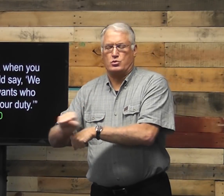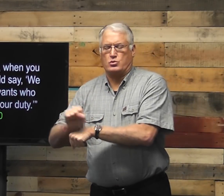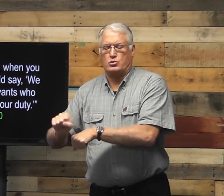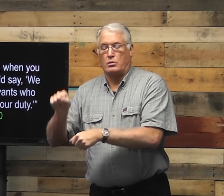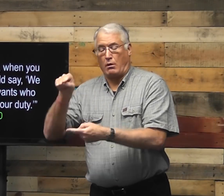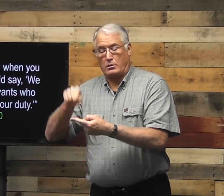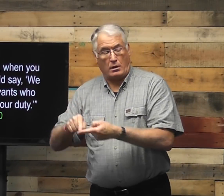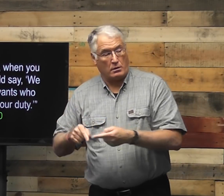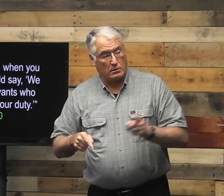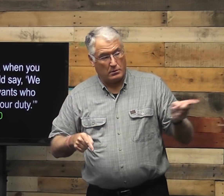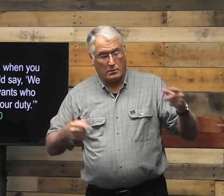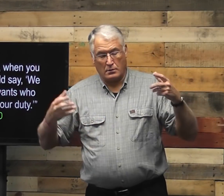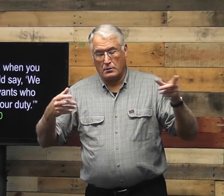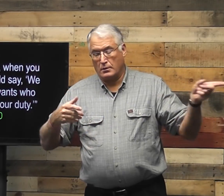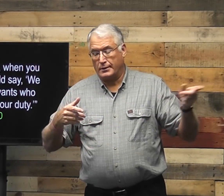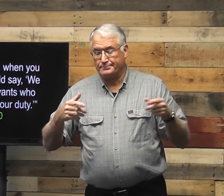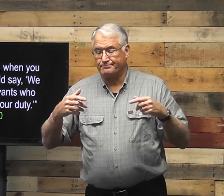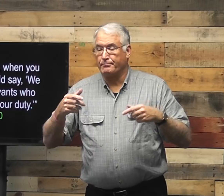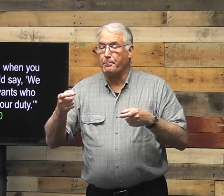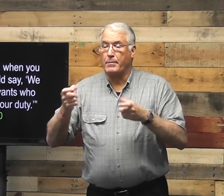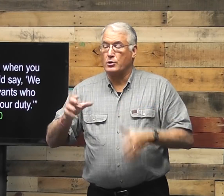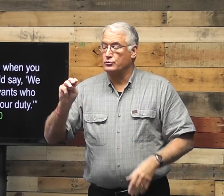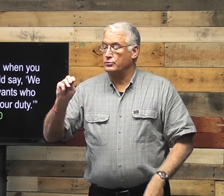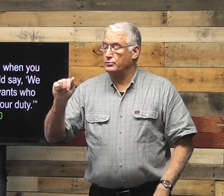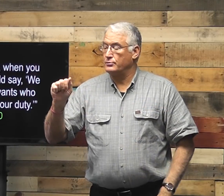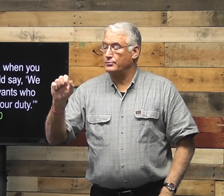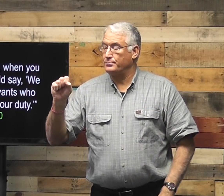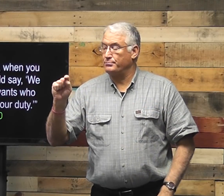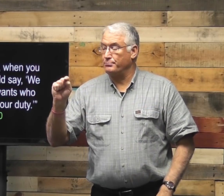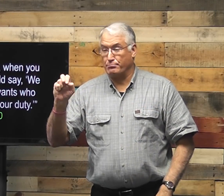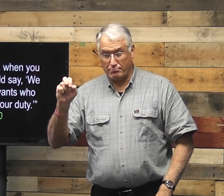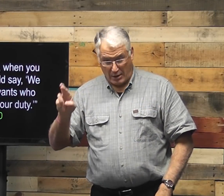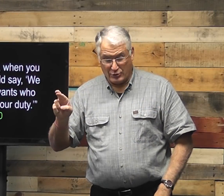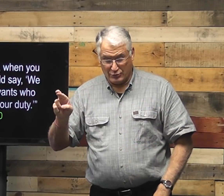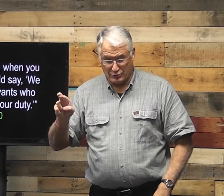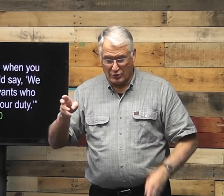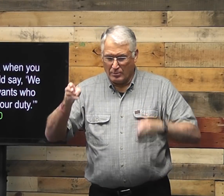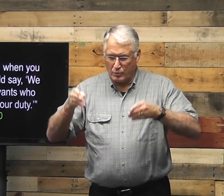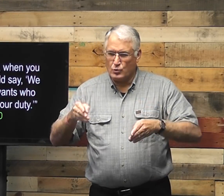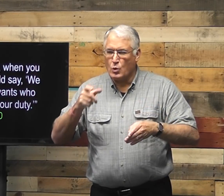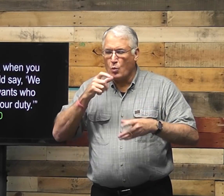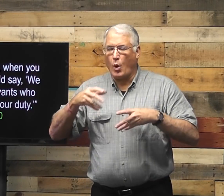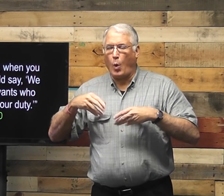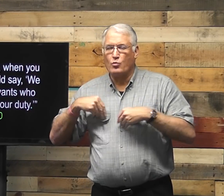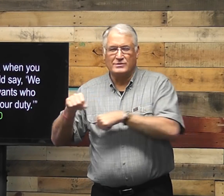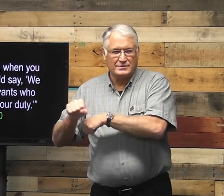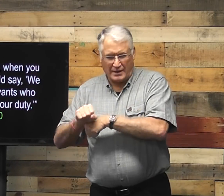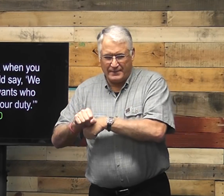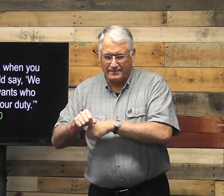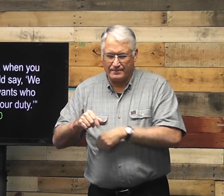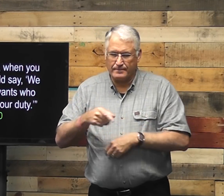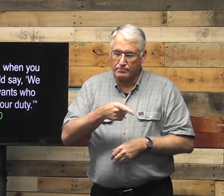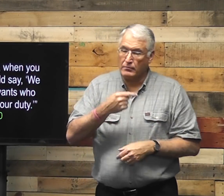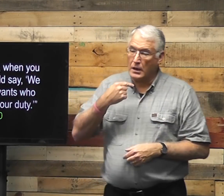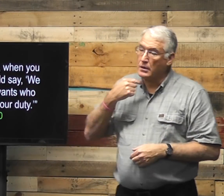Slaves would work until their master, the person who owned the slaves,